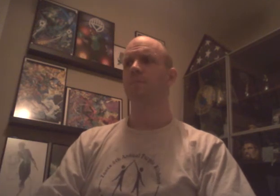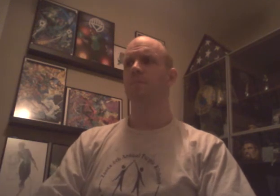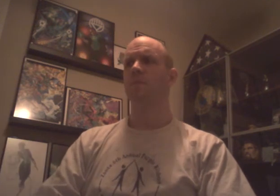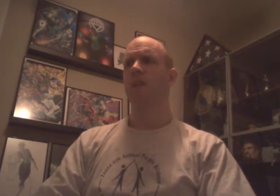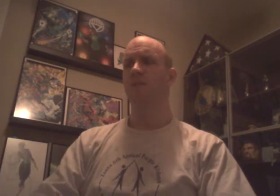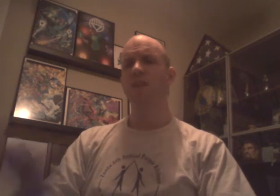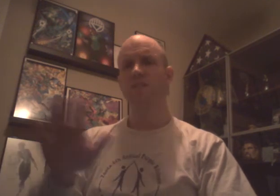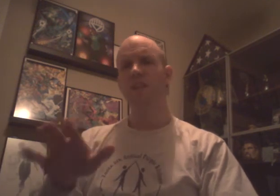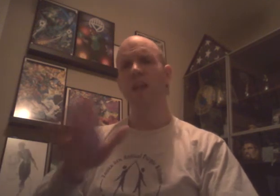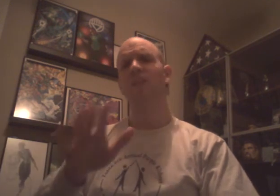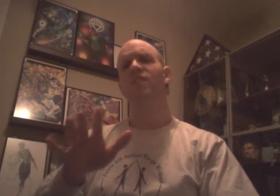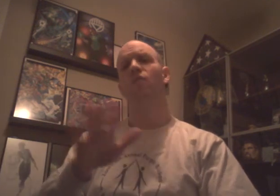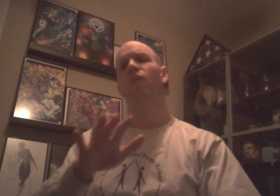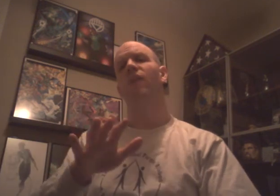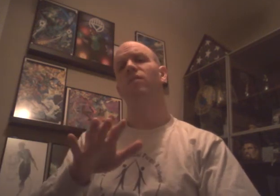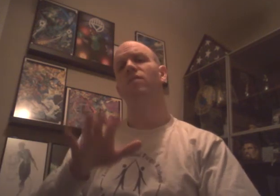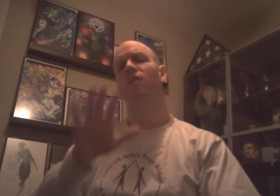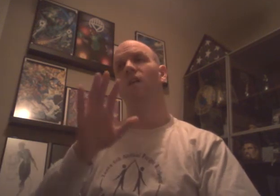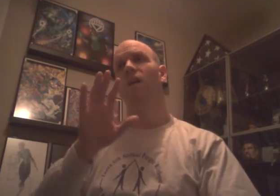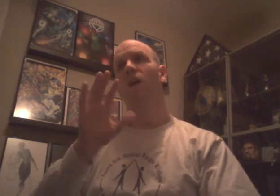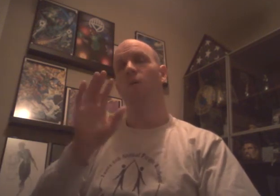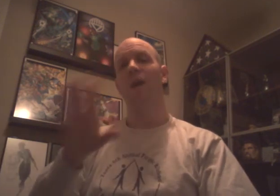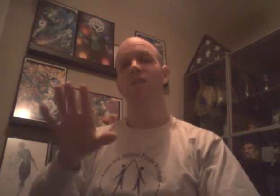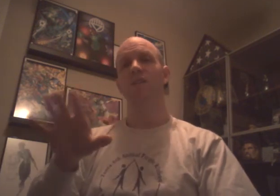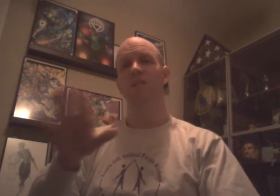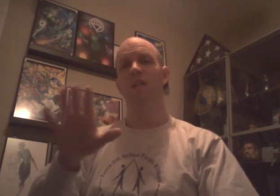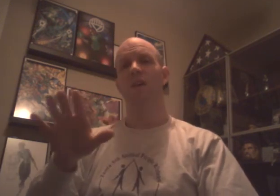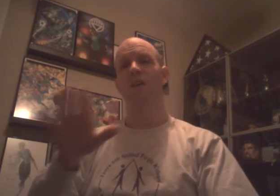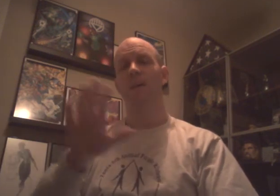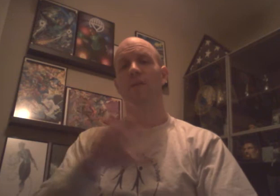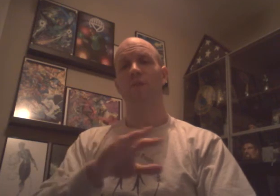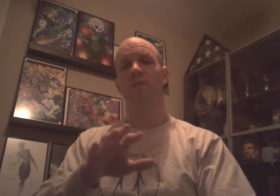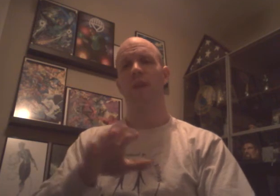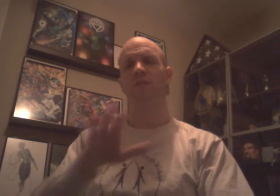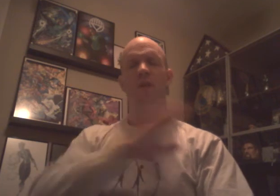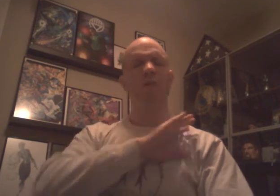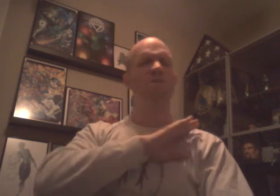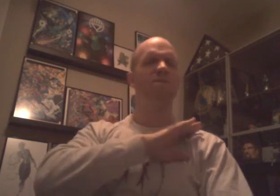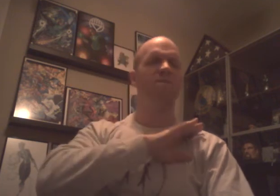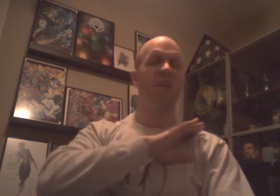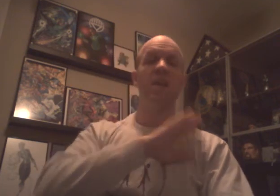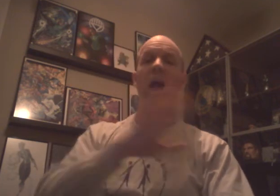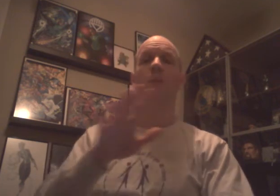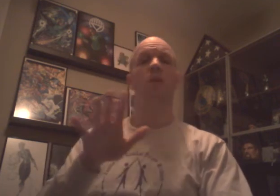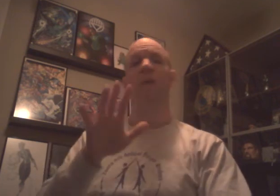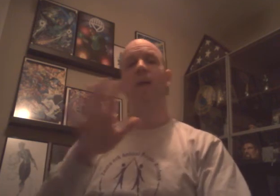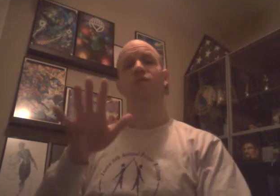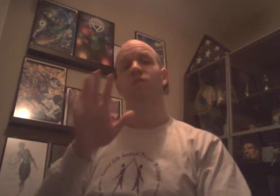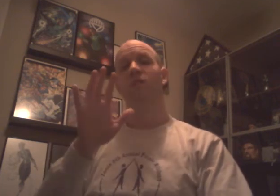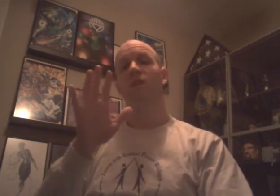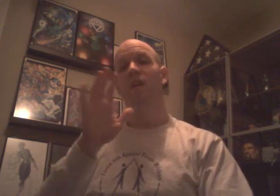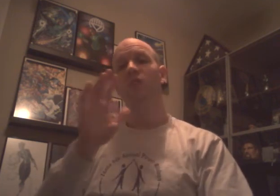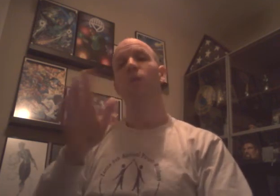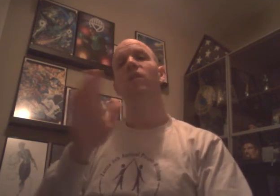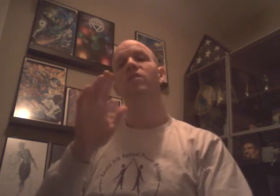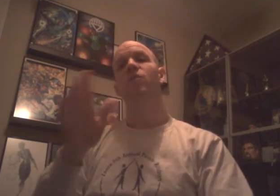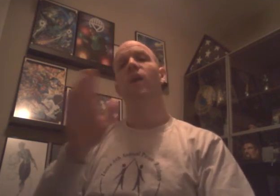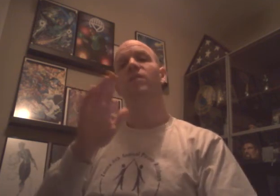If you didn't see NXT Arrival, watch it to see Emma vs Paige. Phenomenal match. As well as to watch